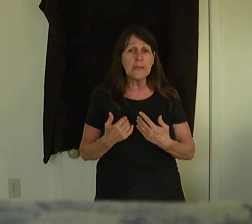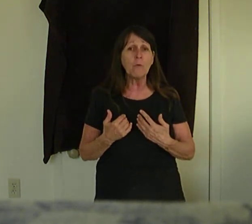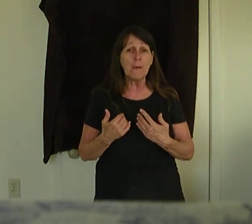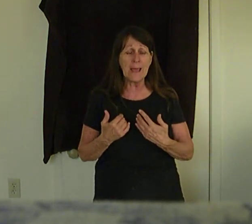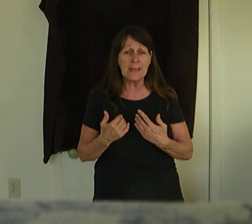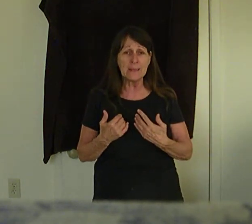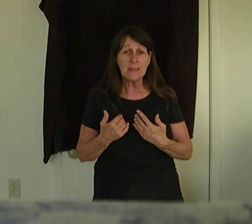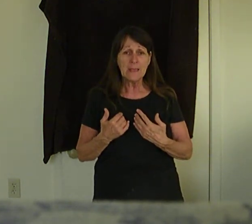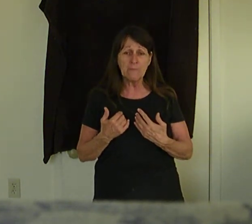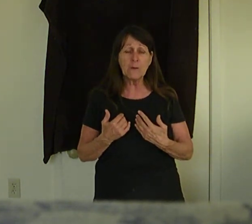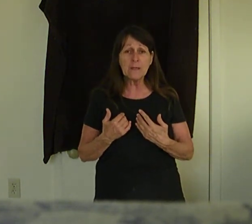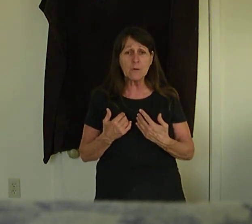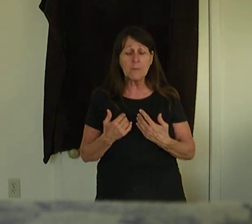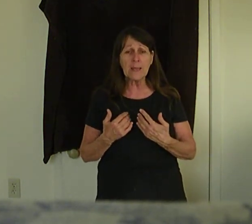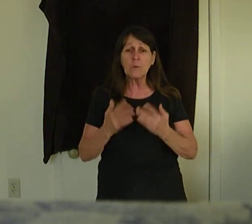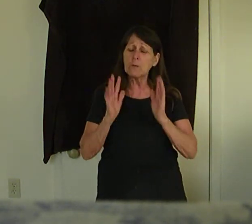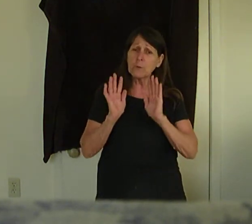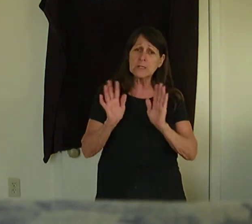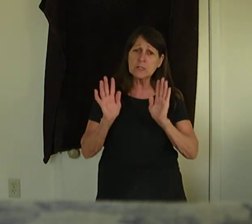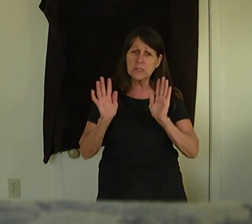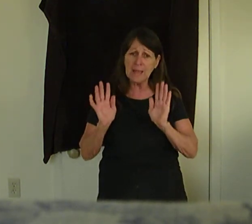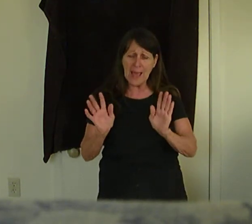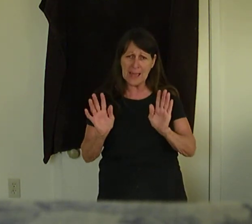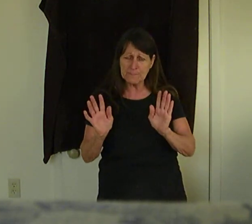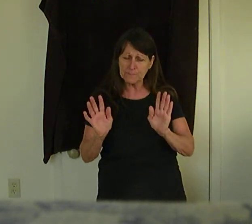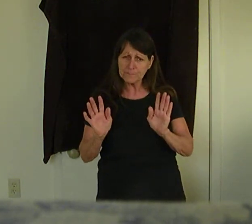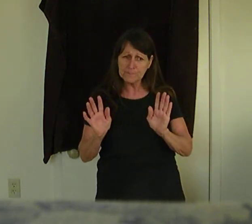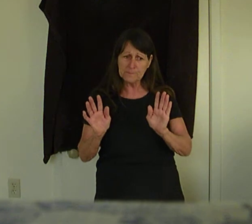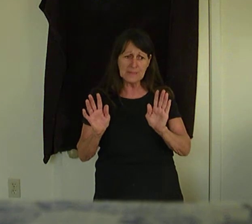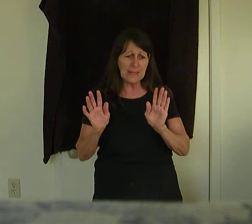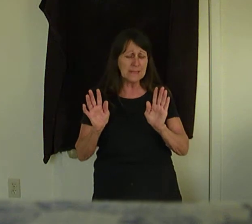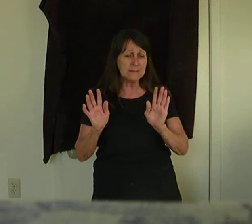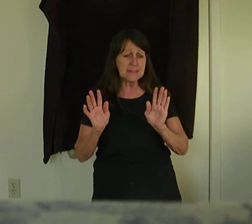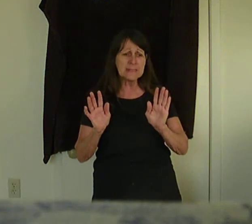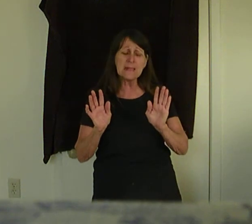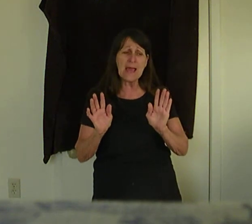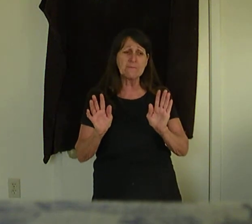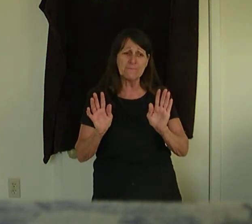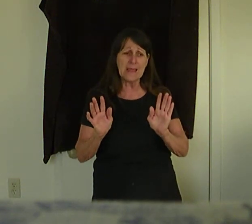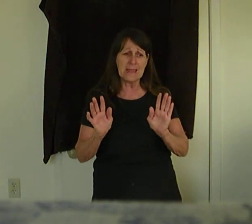obey. If we don't obey, we quench the light. And that's the light of faith.